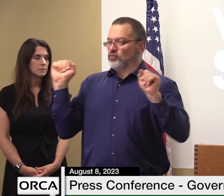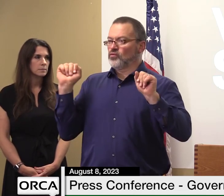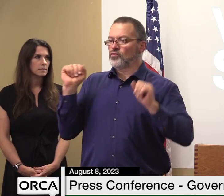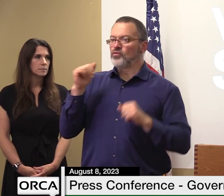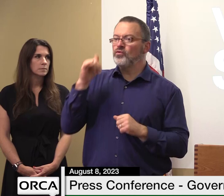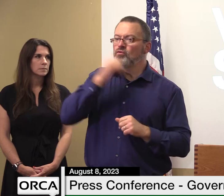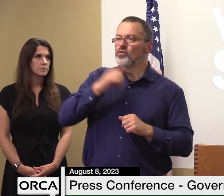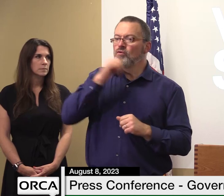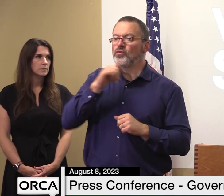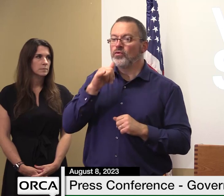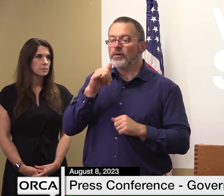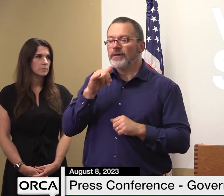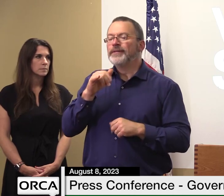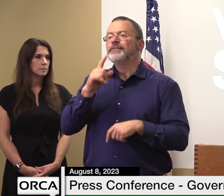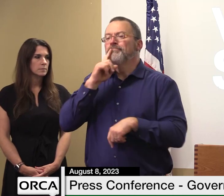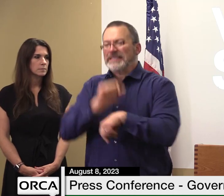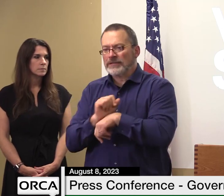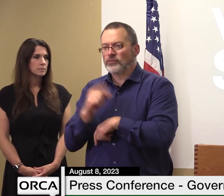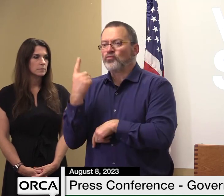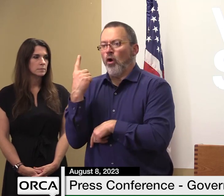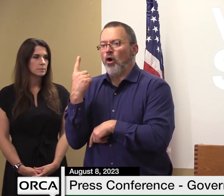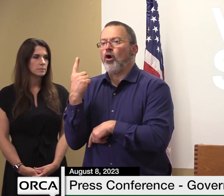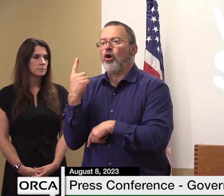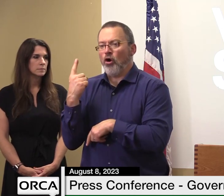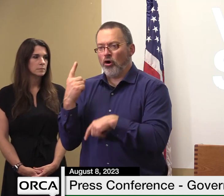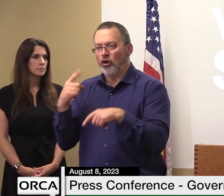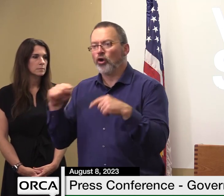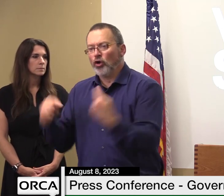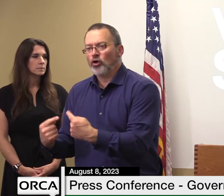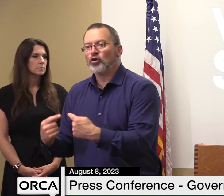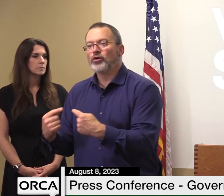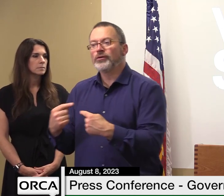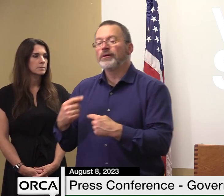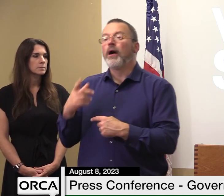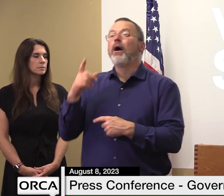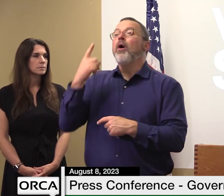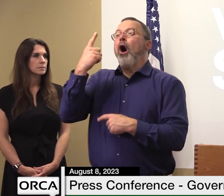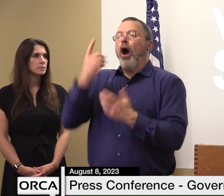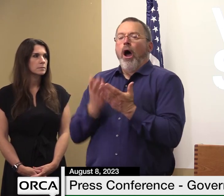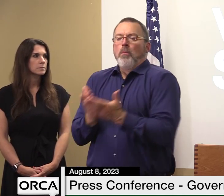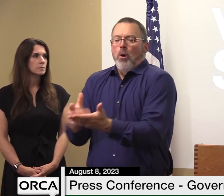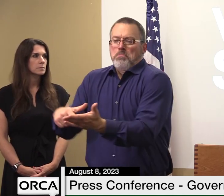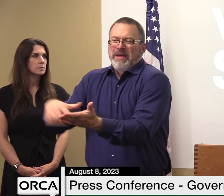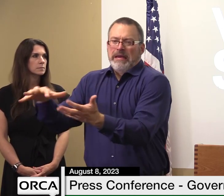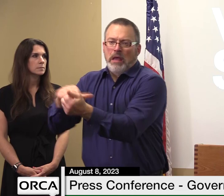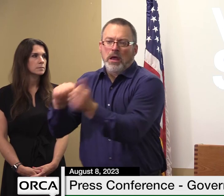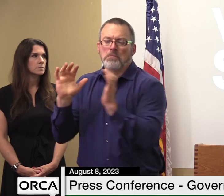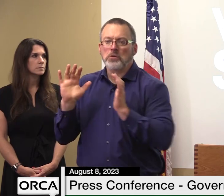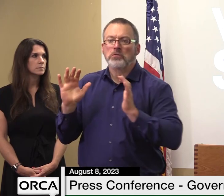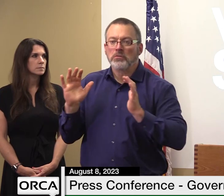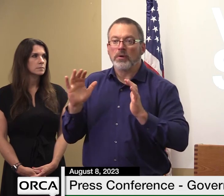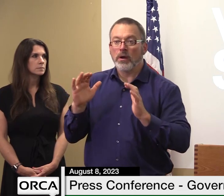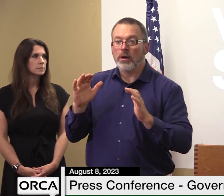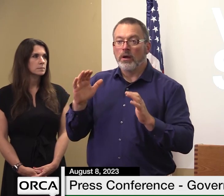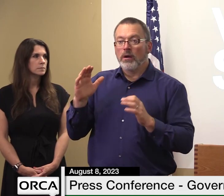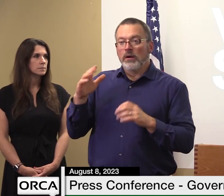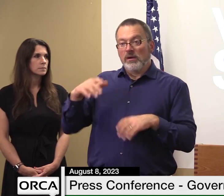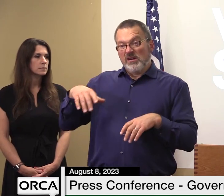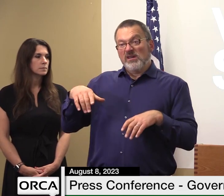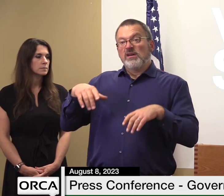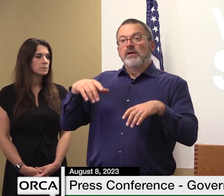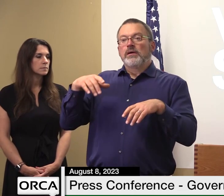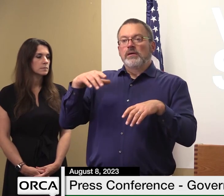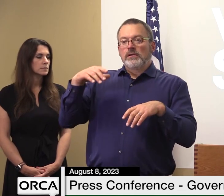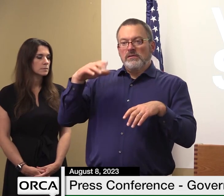water boat was significantly damaged during a rescue this brings the number of lives rescued to 216 in the past month